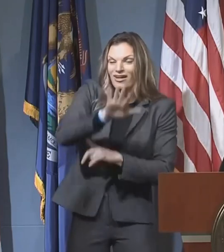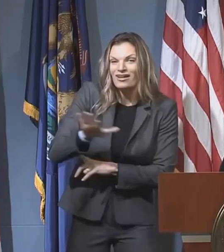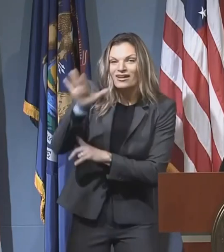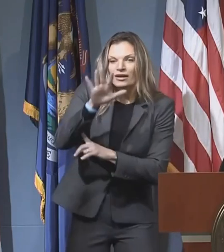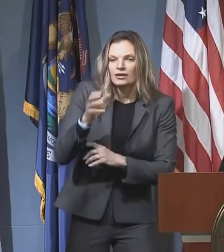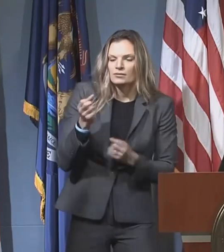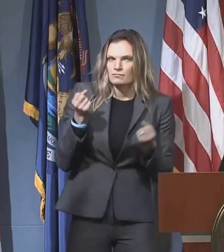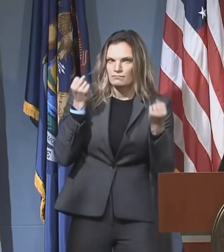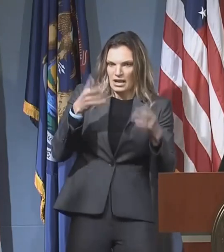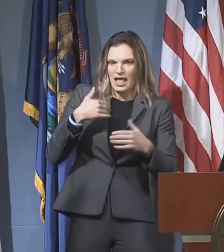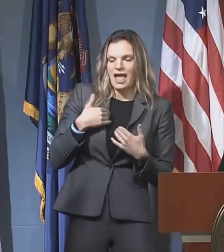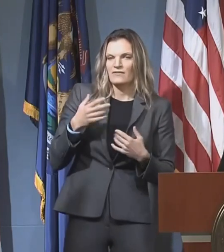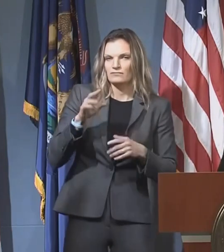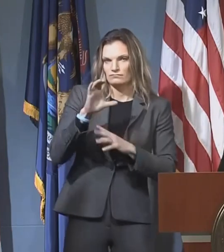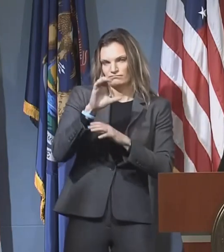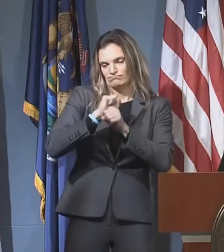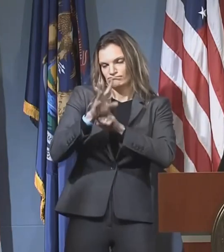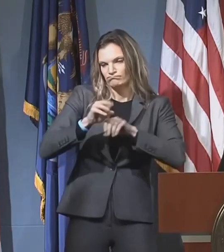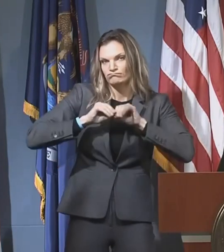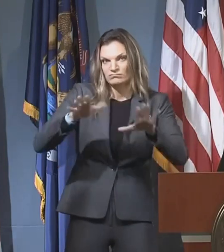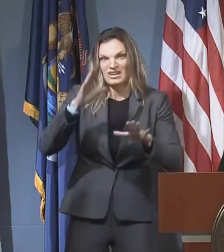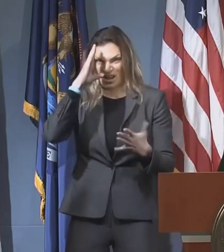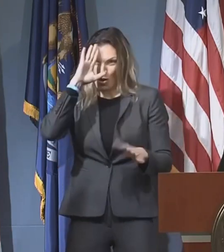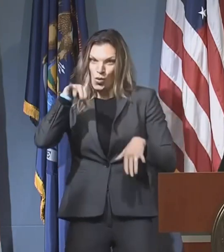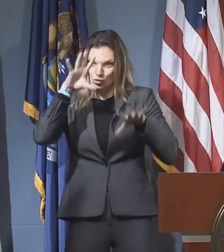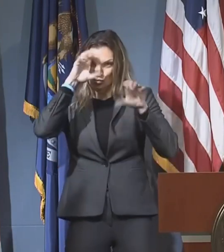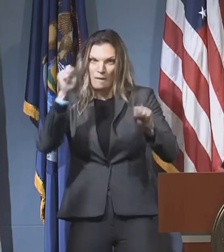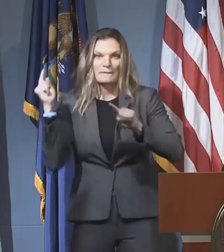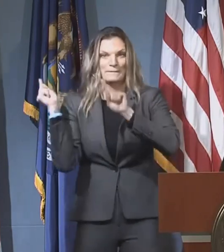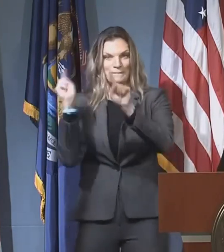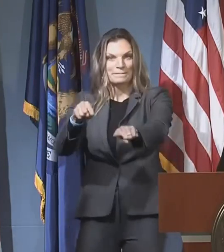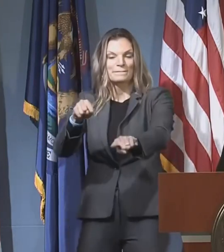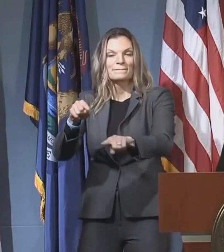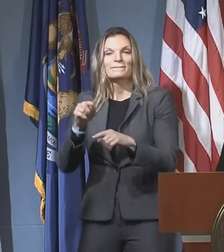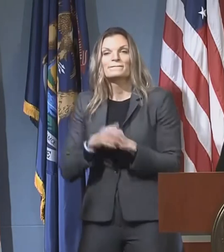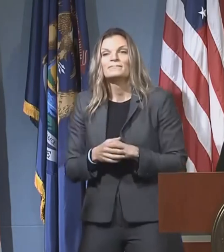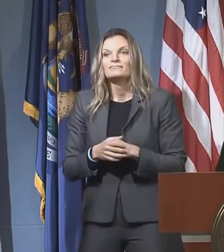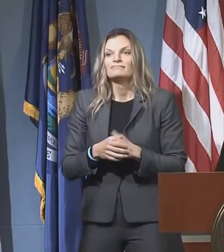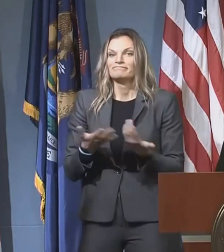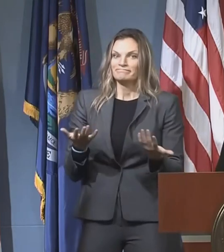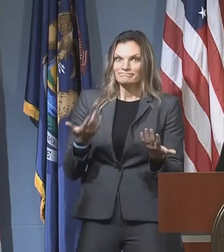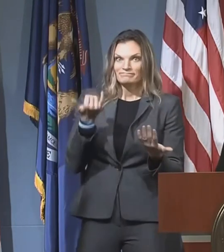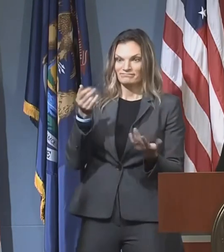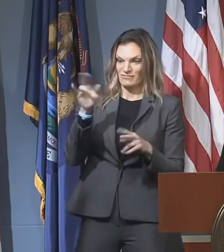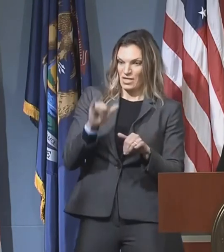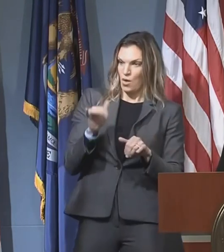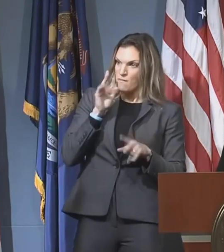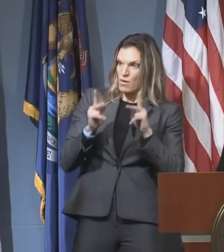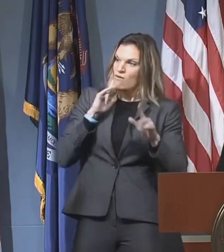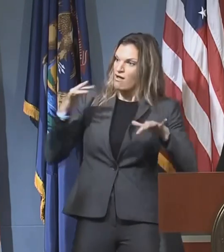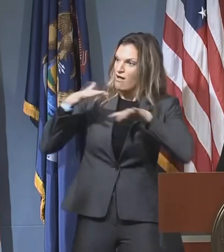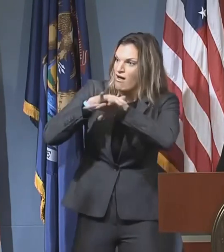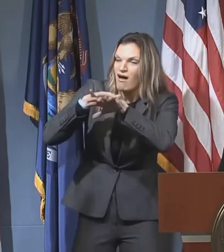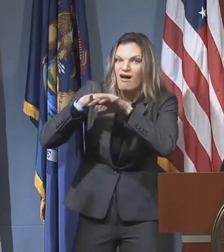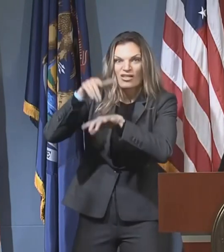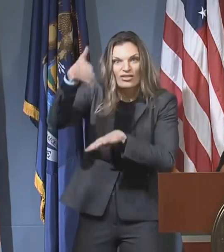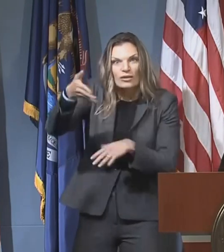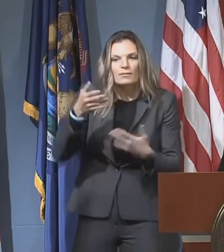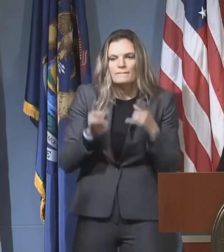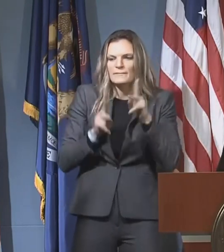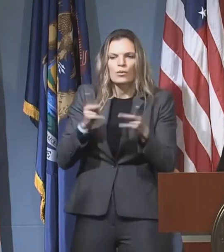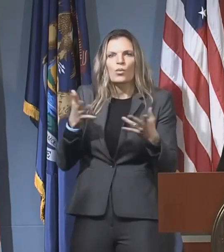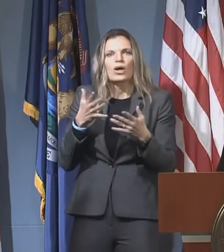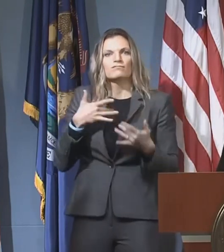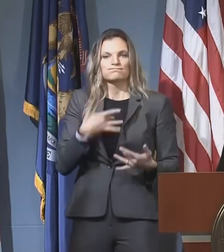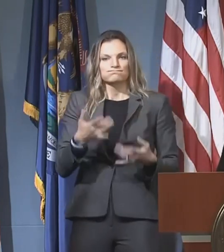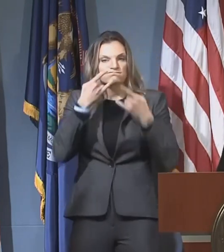And the president I know is coming to town. And if the rallies are like those he's held in recent days in other states, we lots of